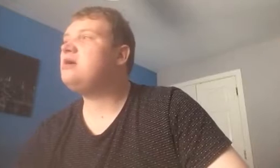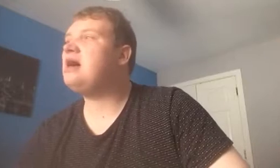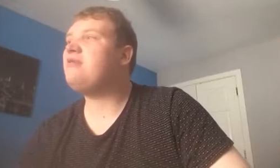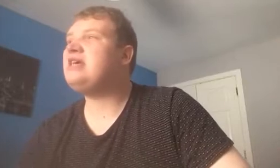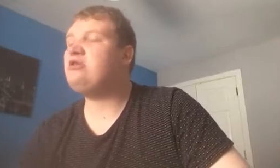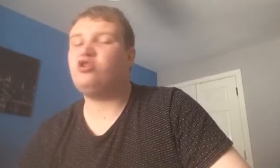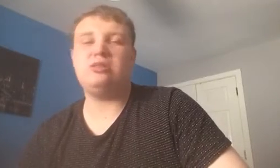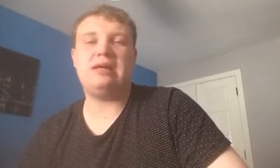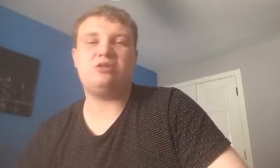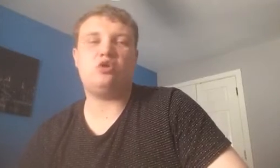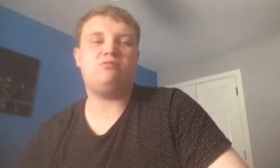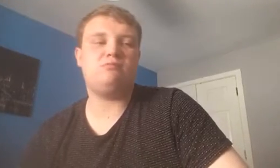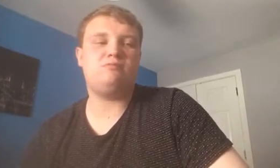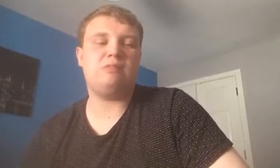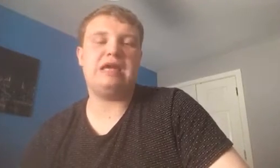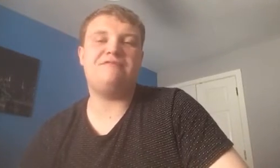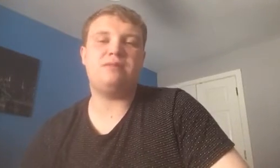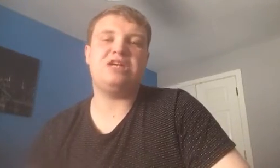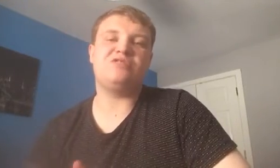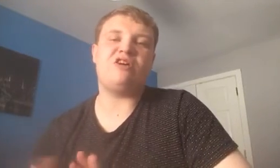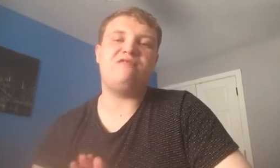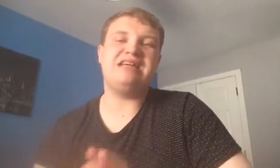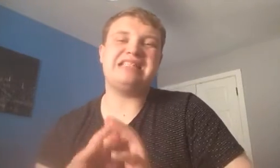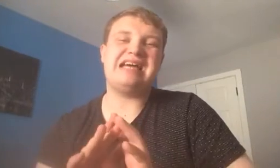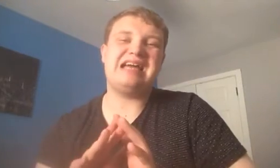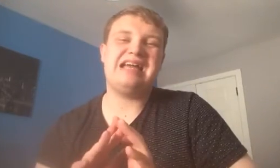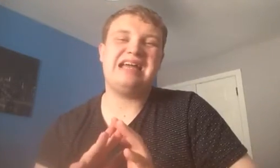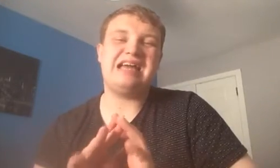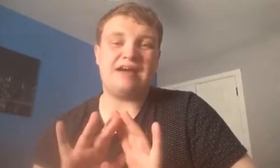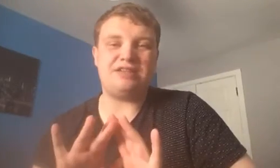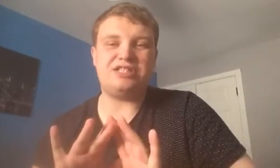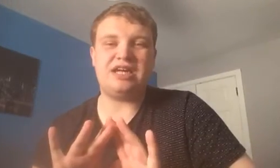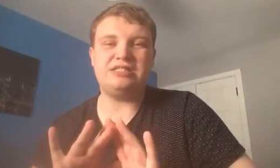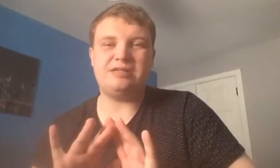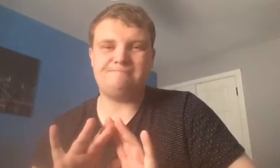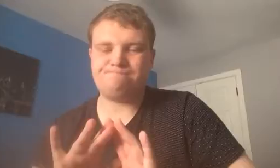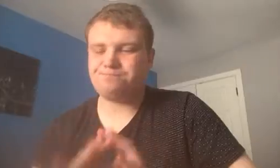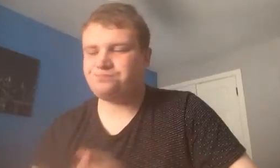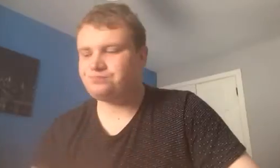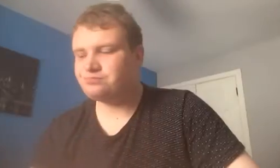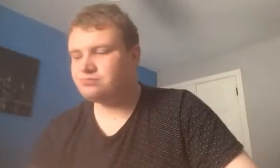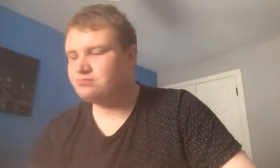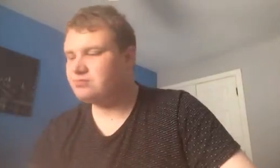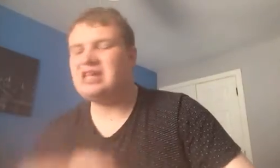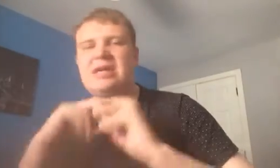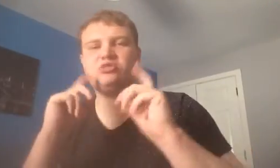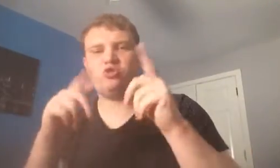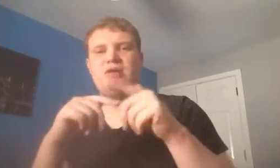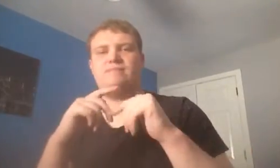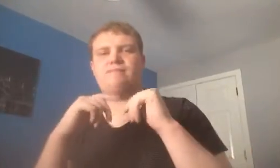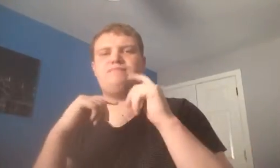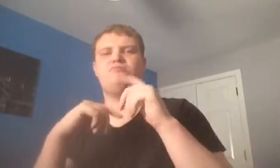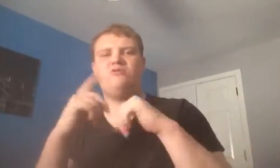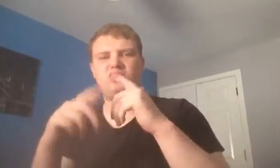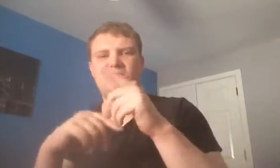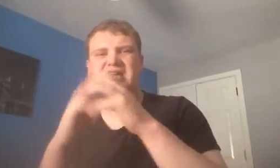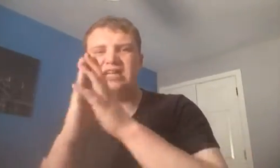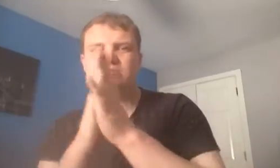And think you could learn along, learn from the likes of Alves if he stays. And that's going to move on to my next,